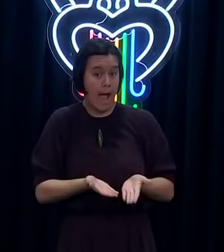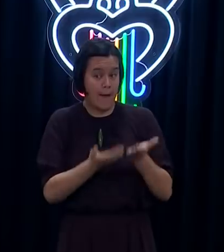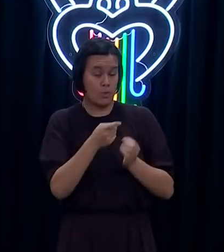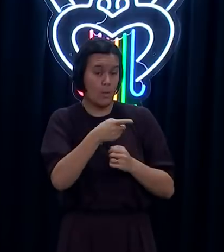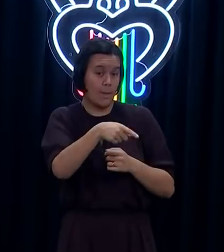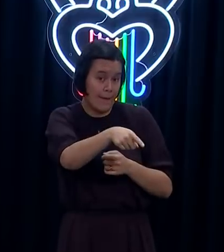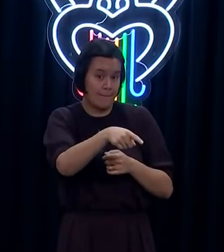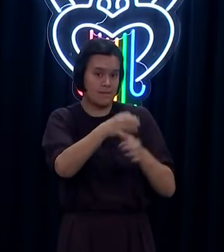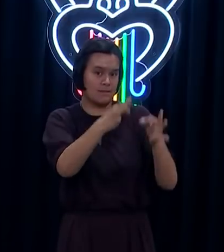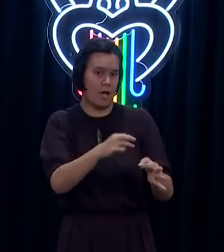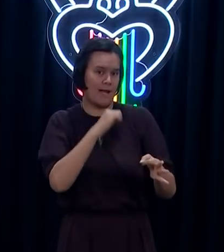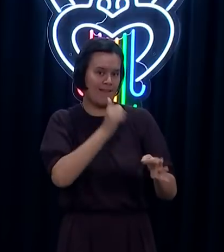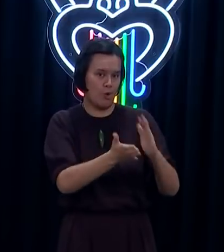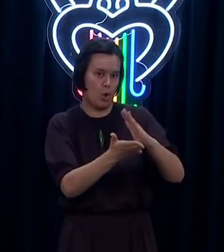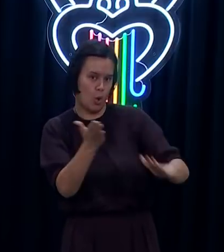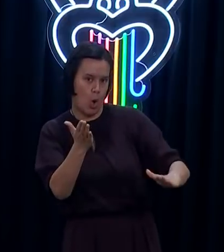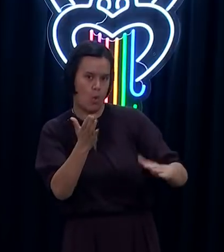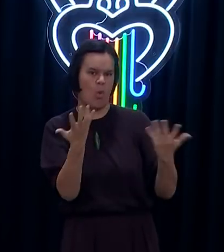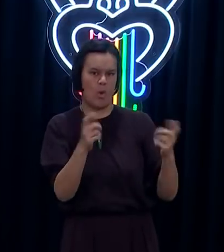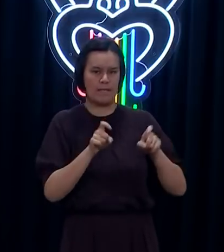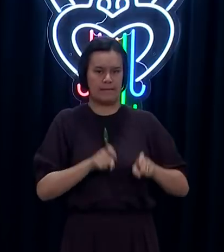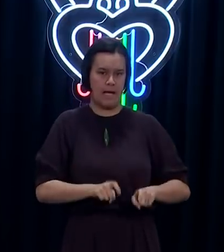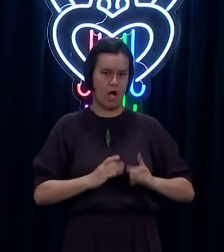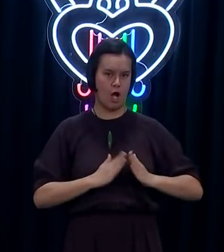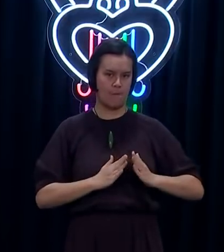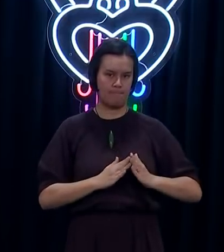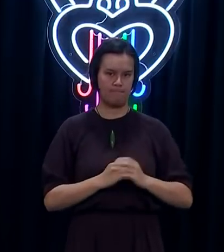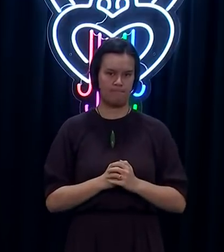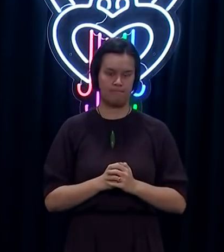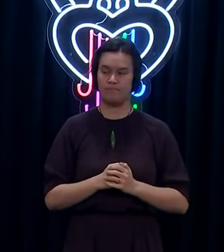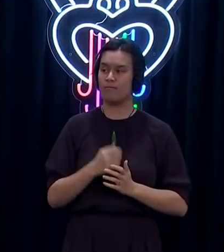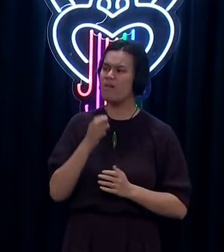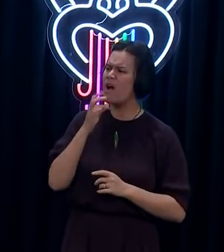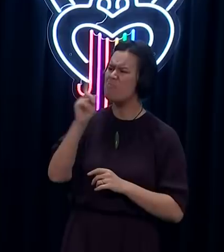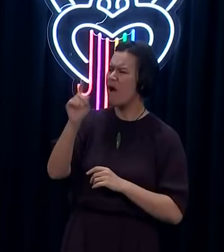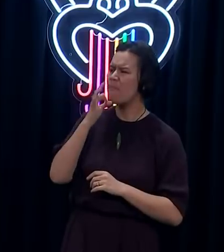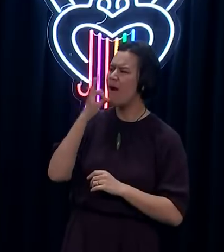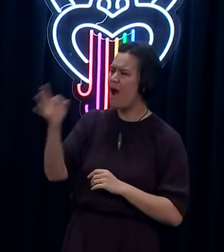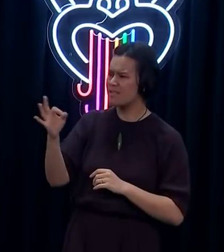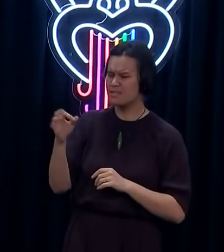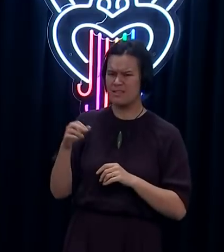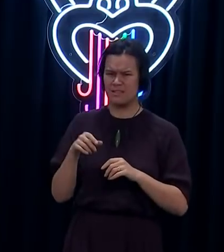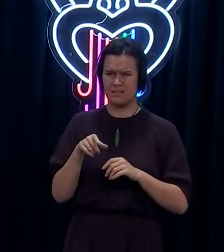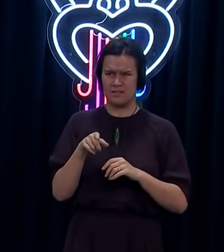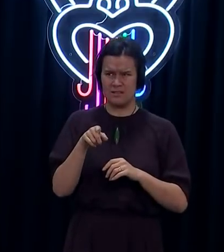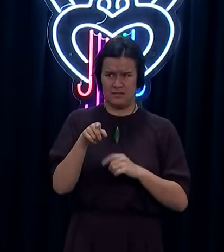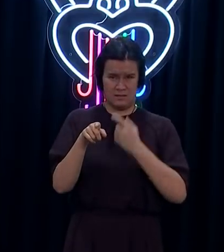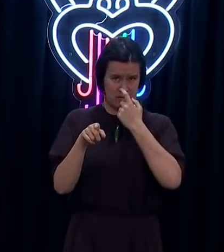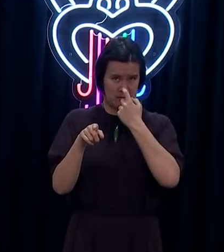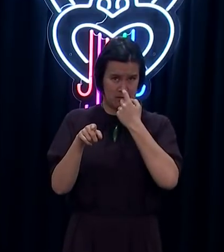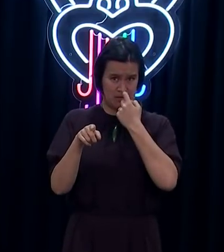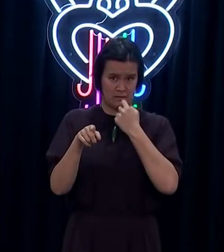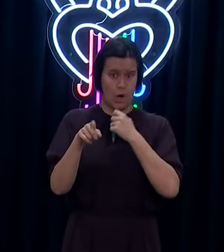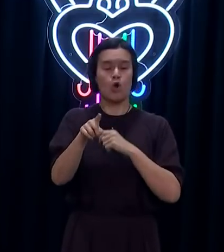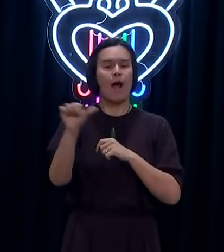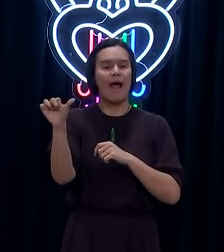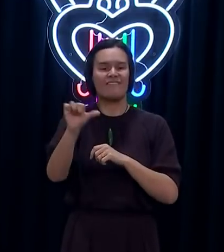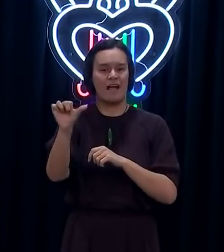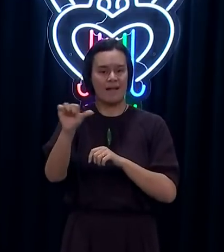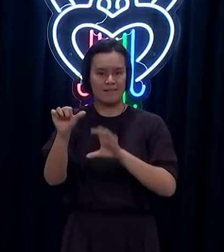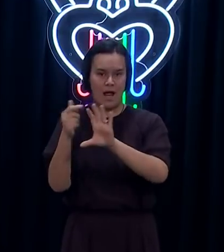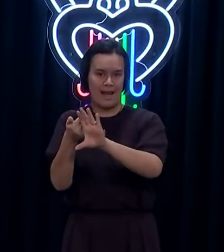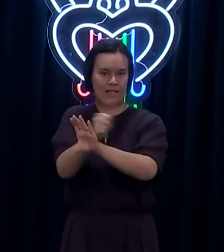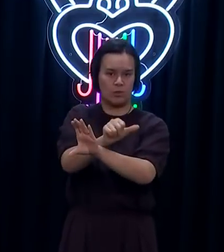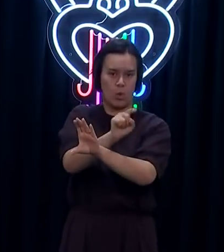them to make a decision. What do you make of the decision given that they're going to the country next door to Afghanistan, we've been trying to get people out of